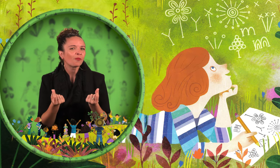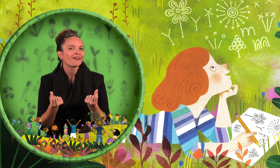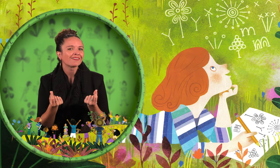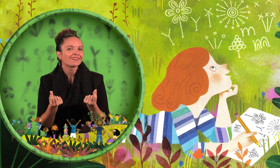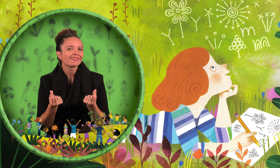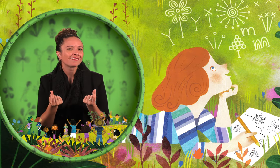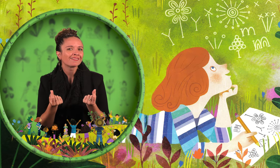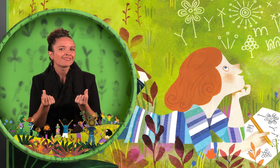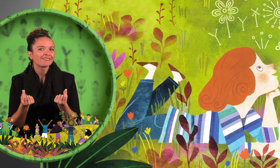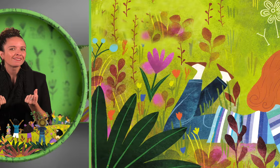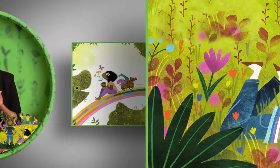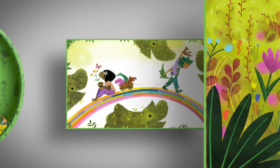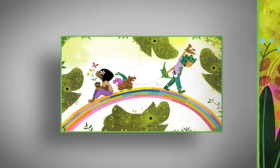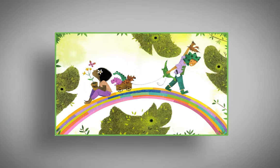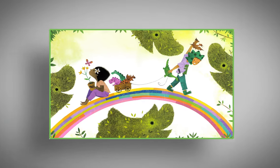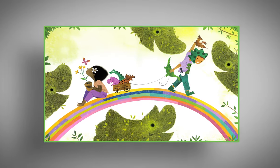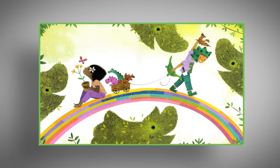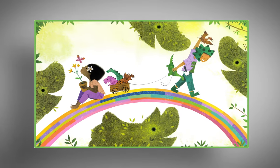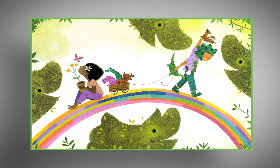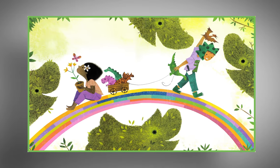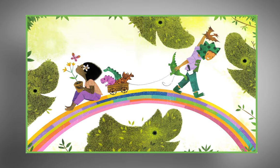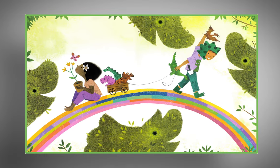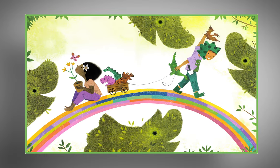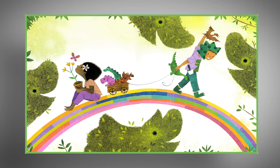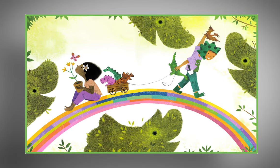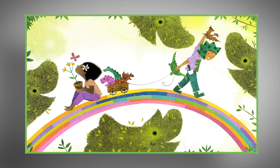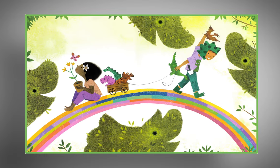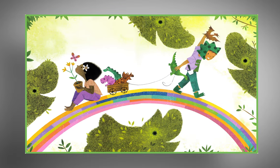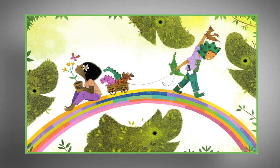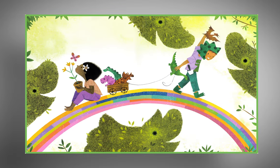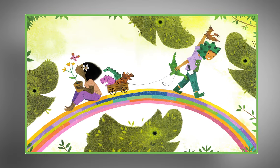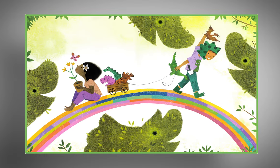Are you really good at something? Yes.